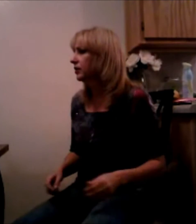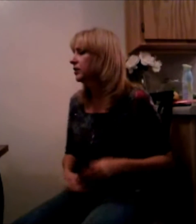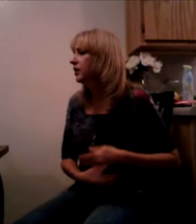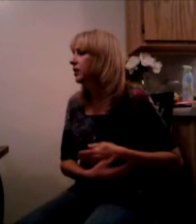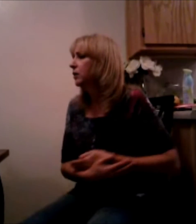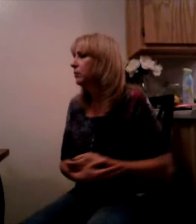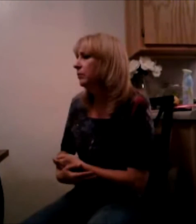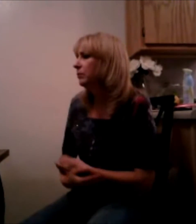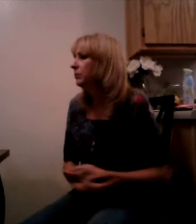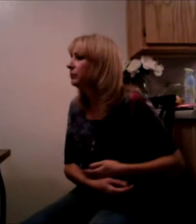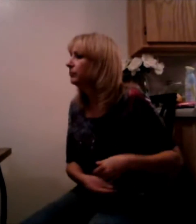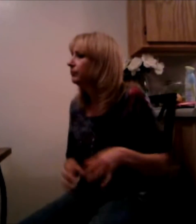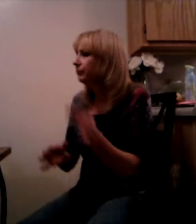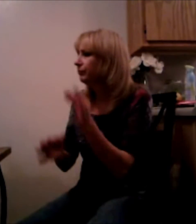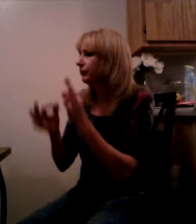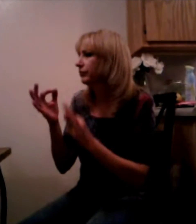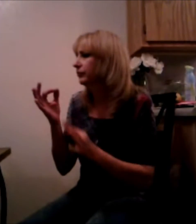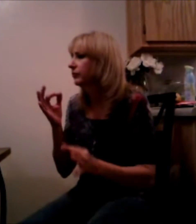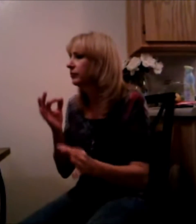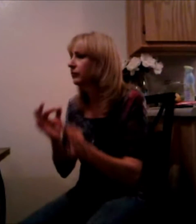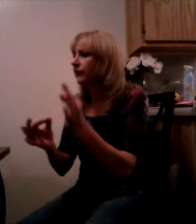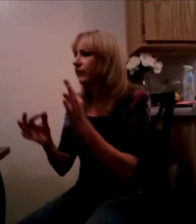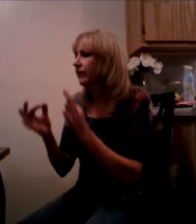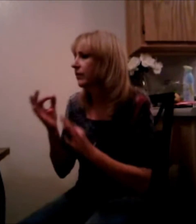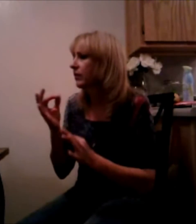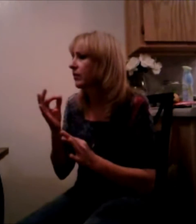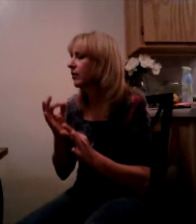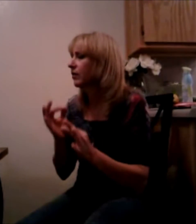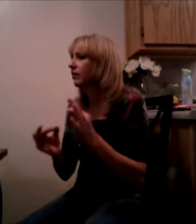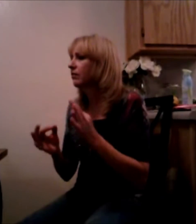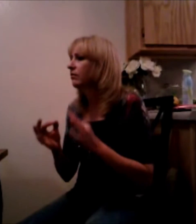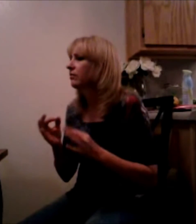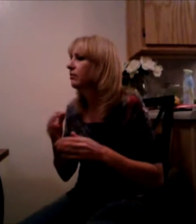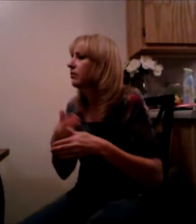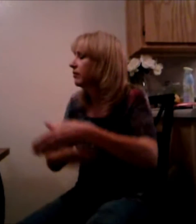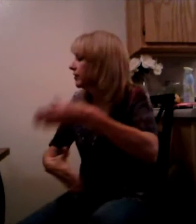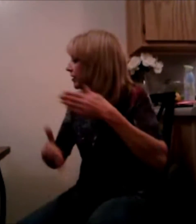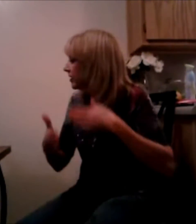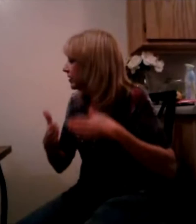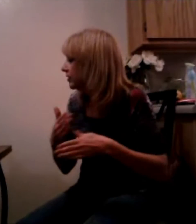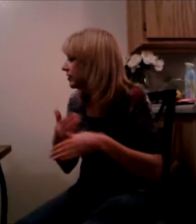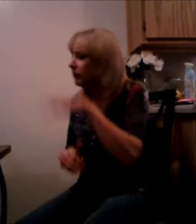be a simple kind of man